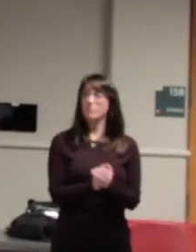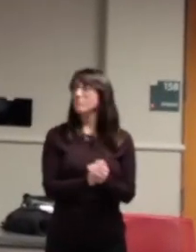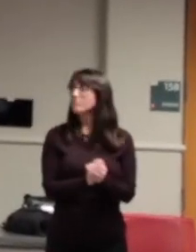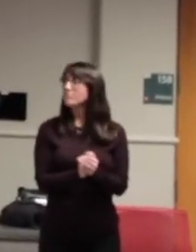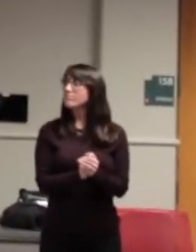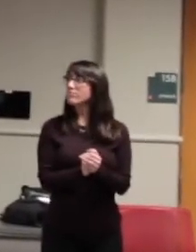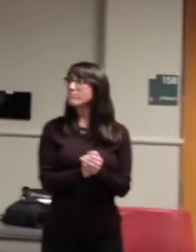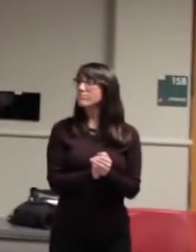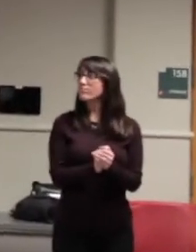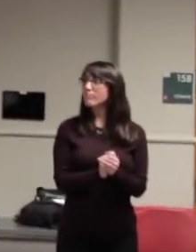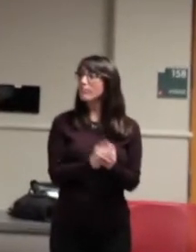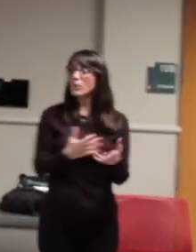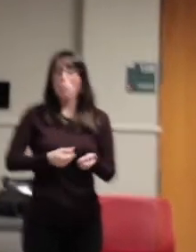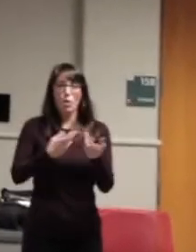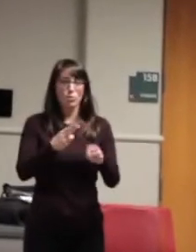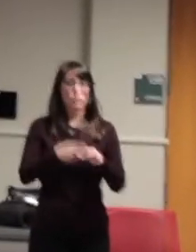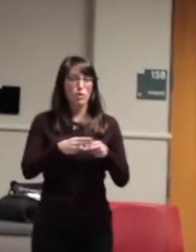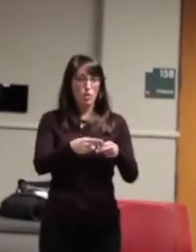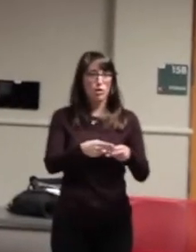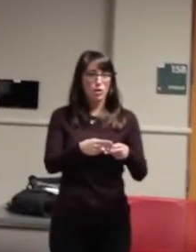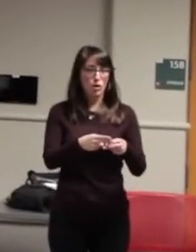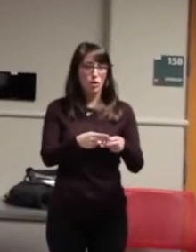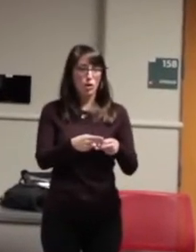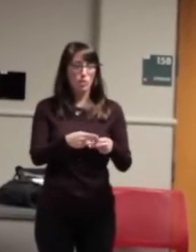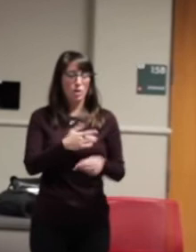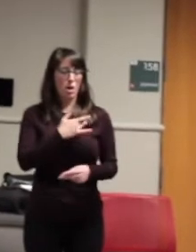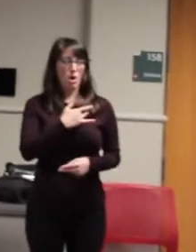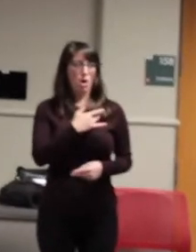This poem is called, Art History.